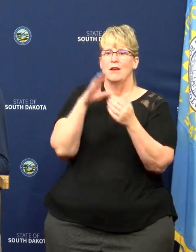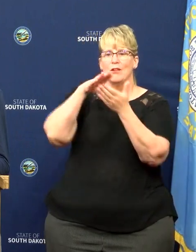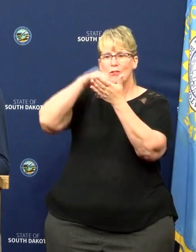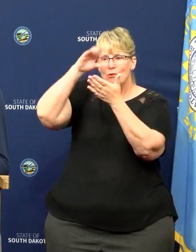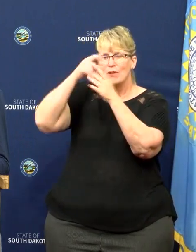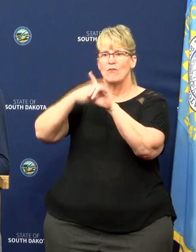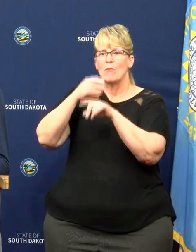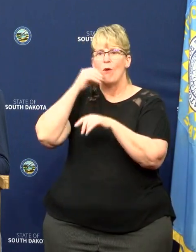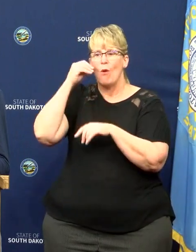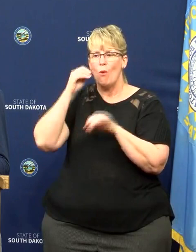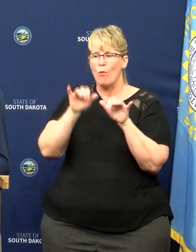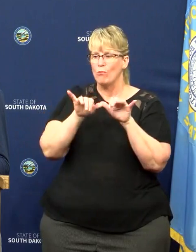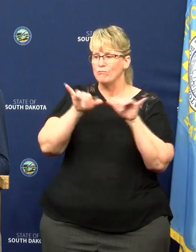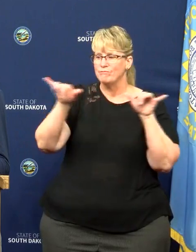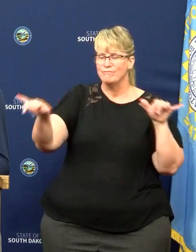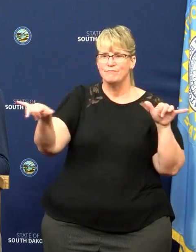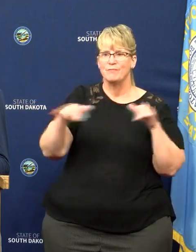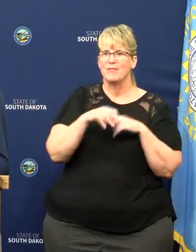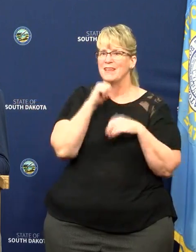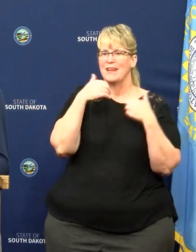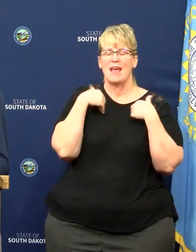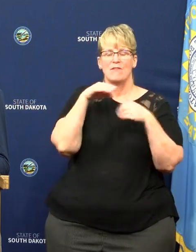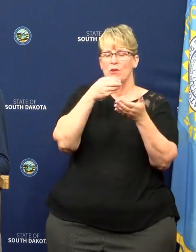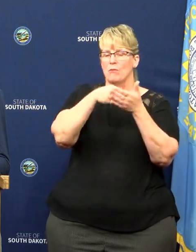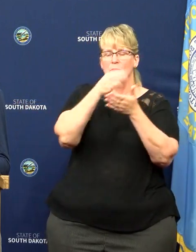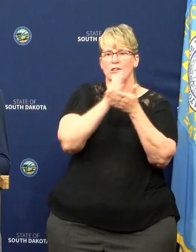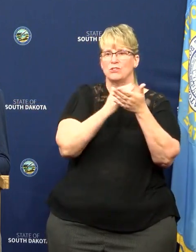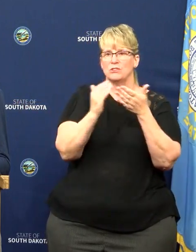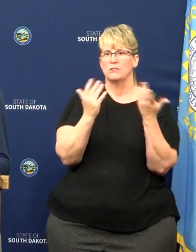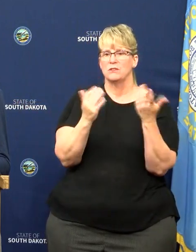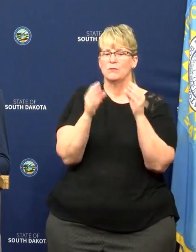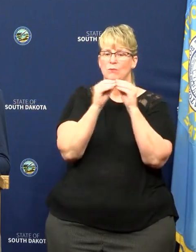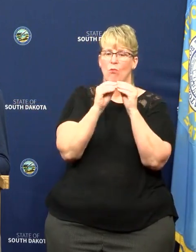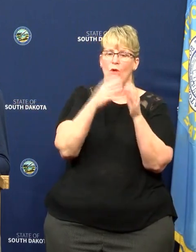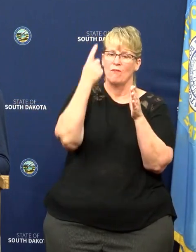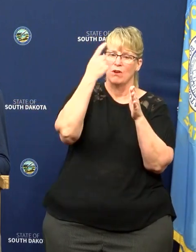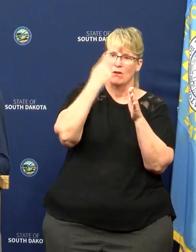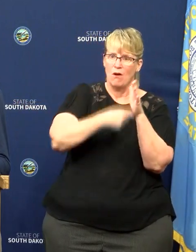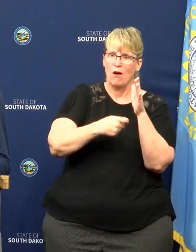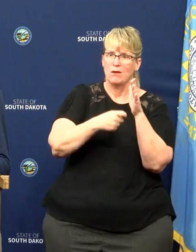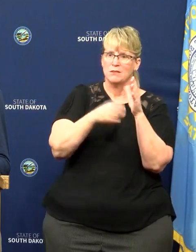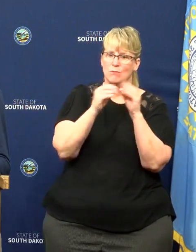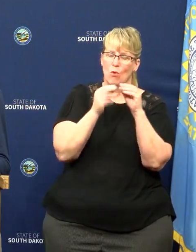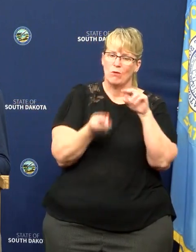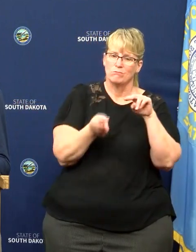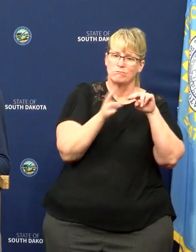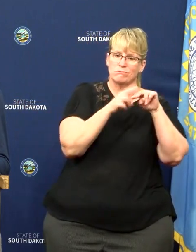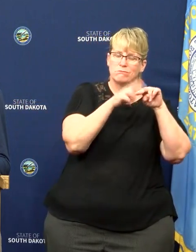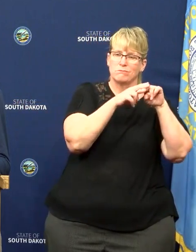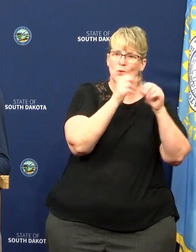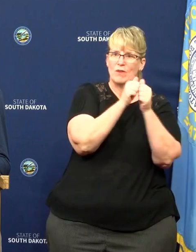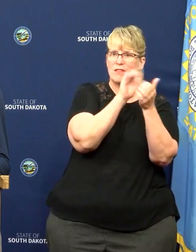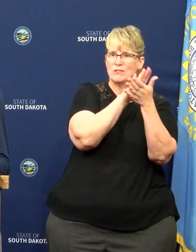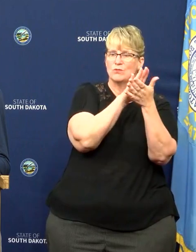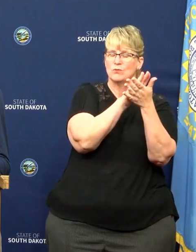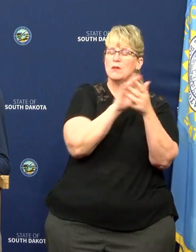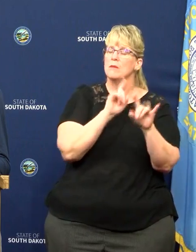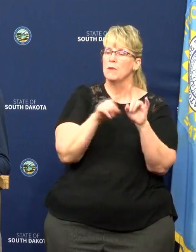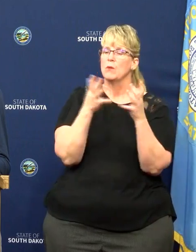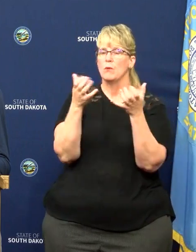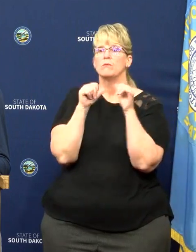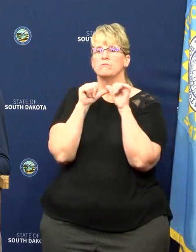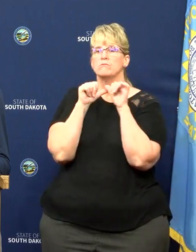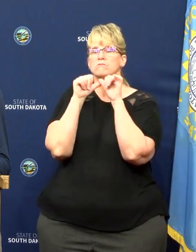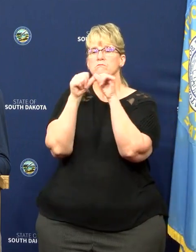things that the school districts didn't have in their budgets and was extra cost to them. So, but we're looking for the ability to